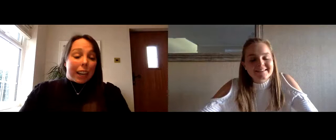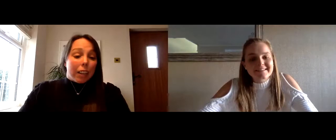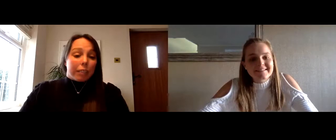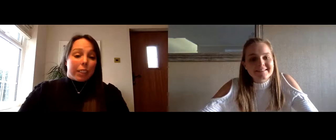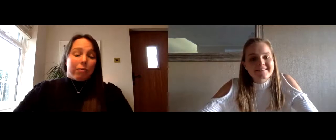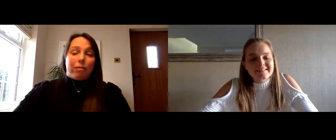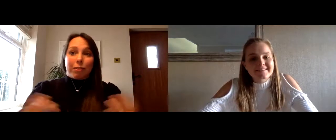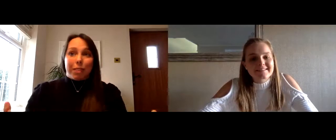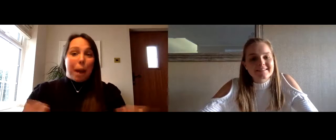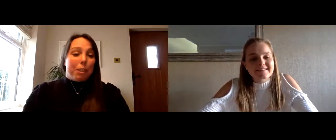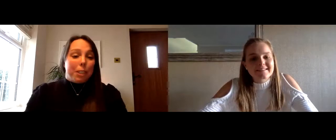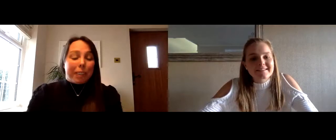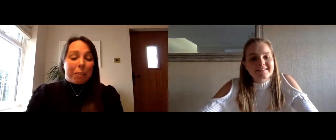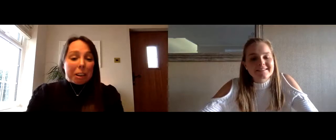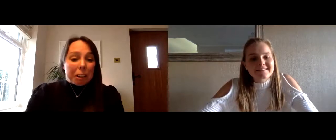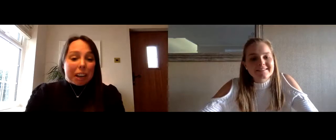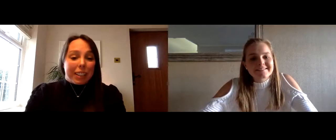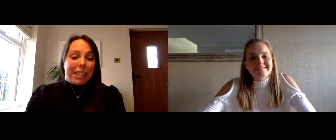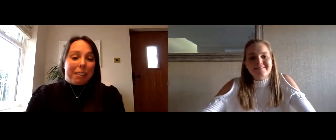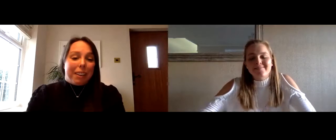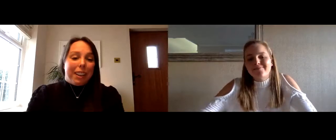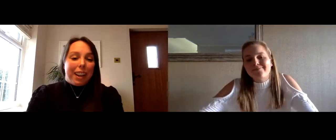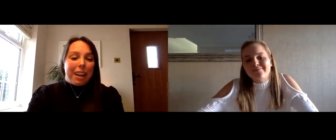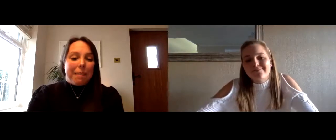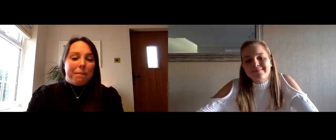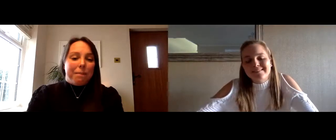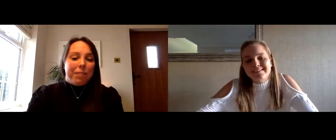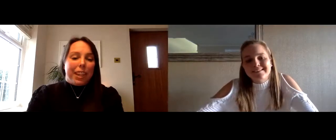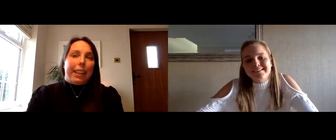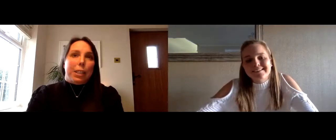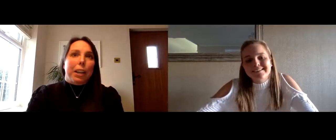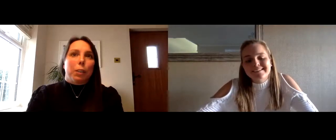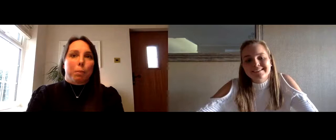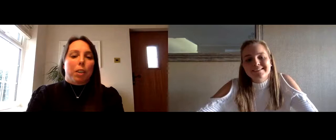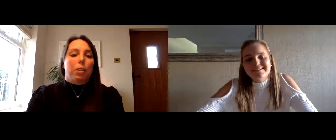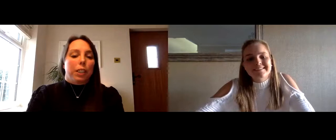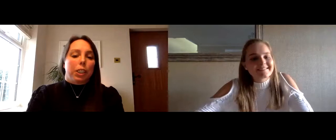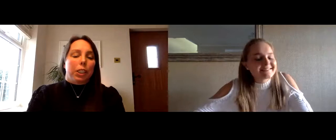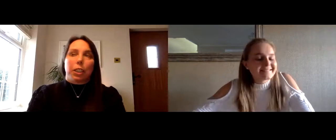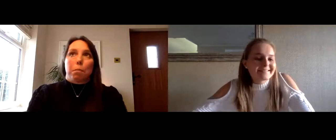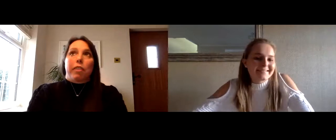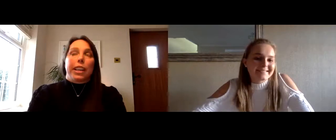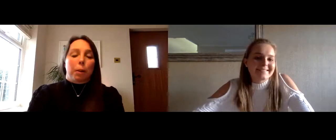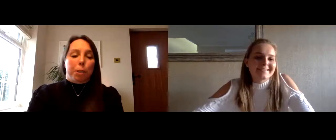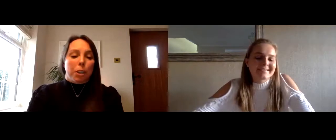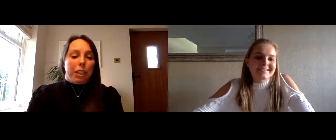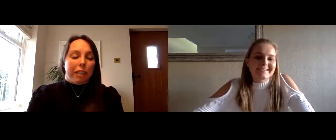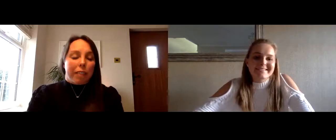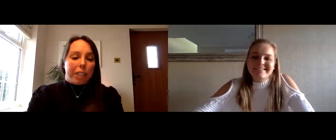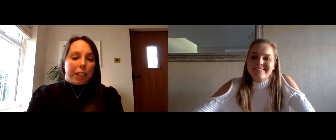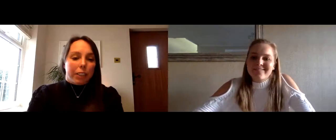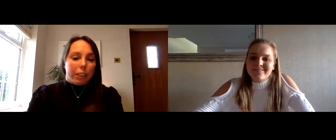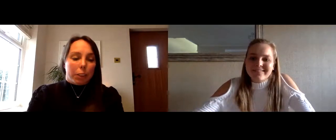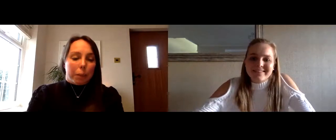that i loved and happened to be quite good at so um yeah that's my ultimate goal is just to provide the opportunity